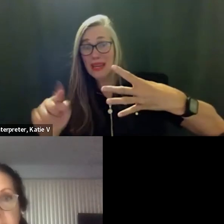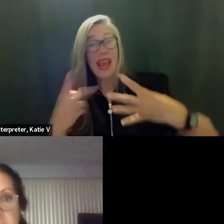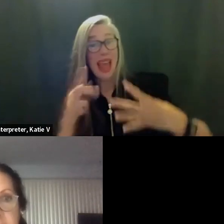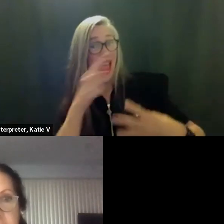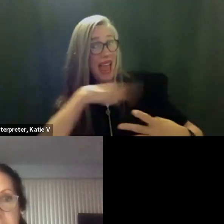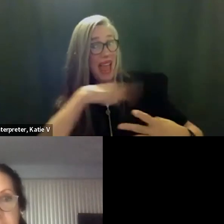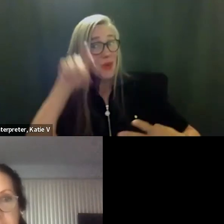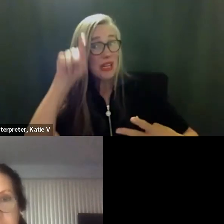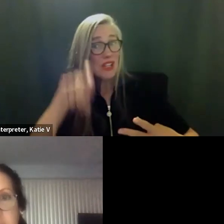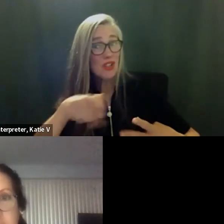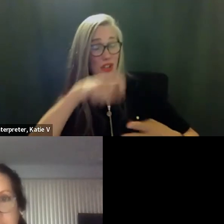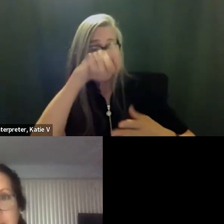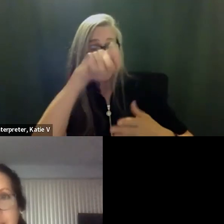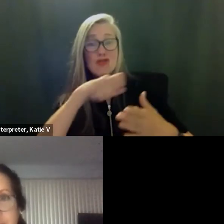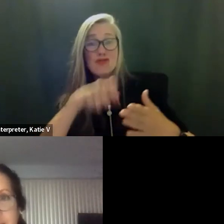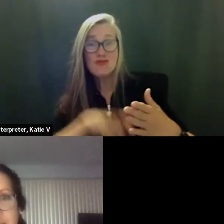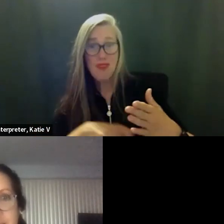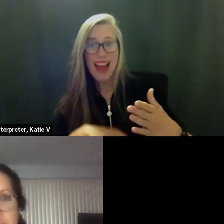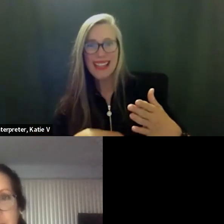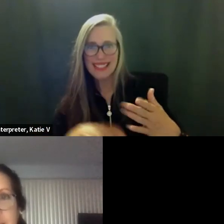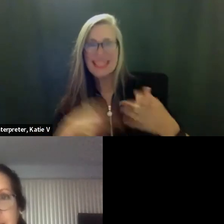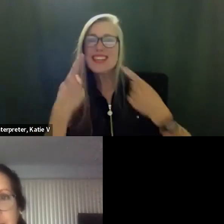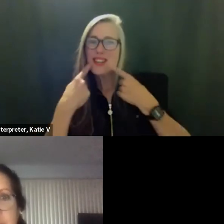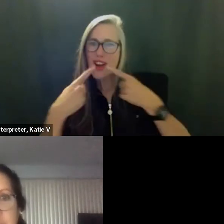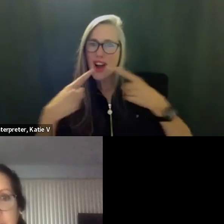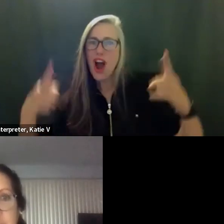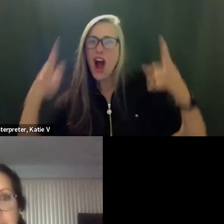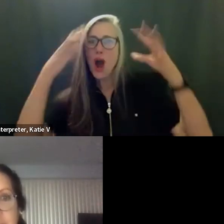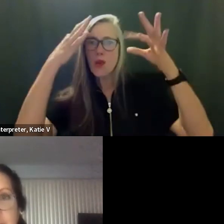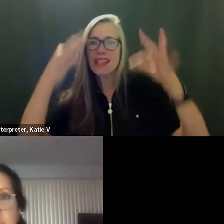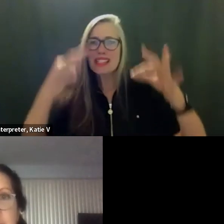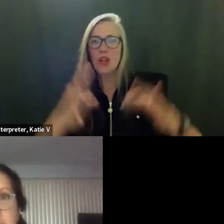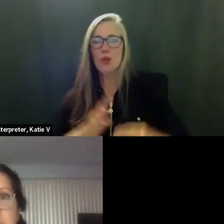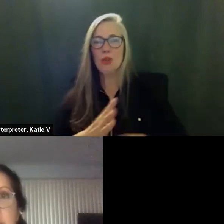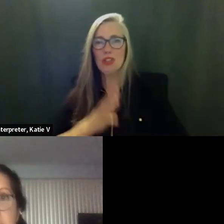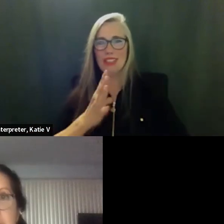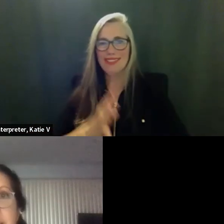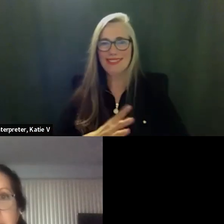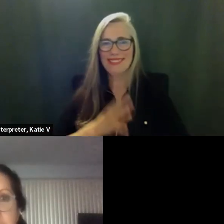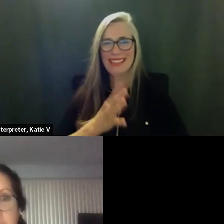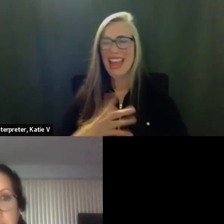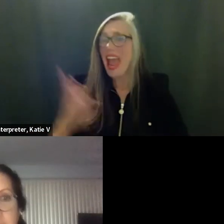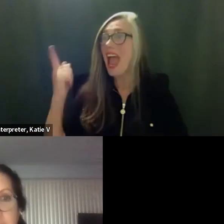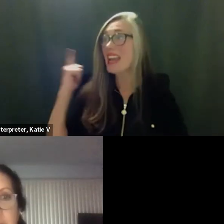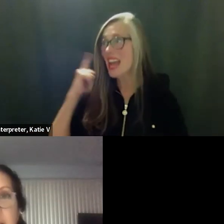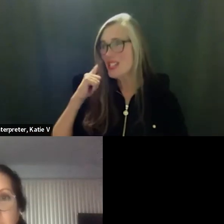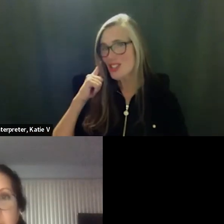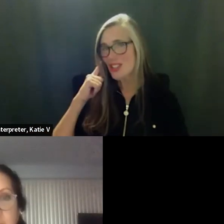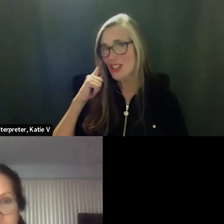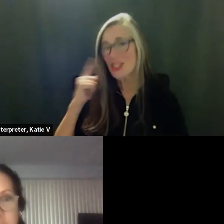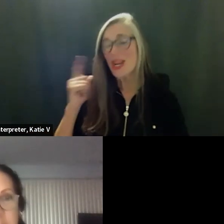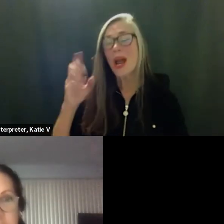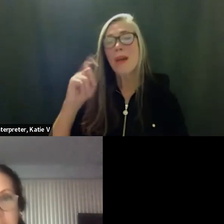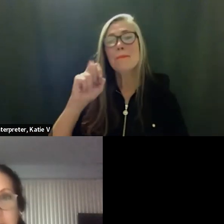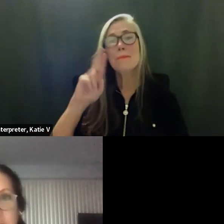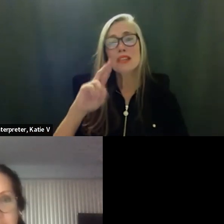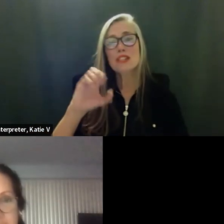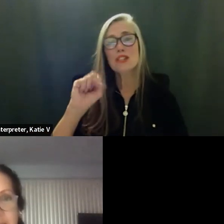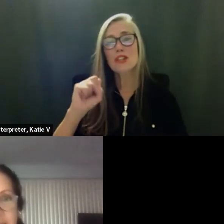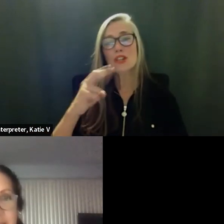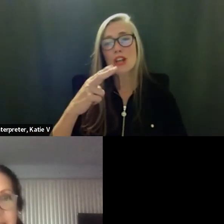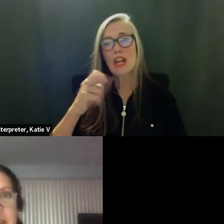okay i'm just hearing from dr maldonado that mr shelter is working on that resolution okay great thank you president